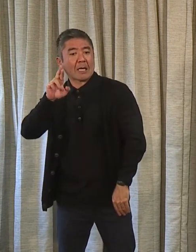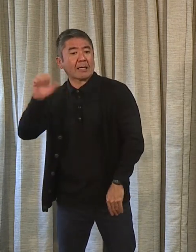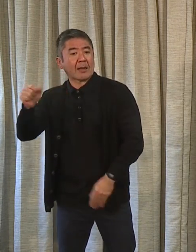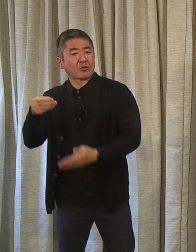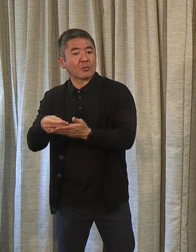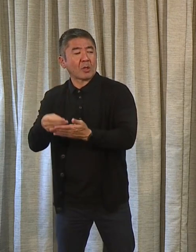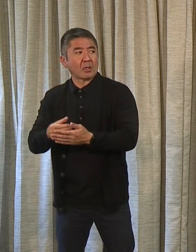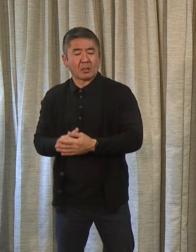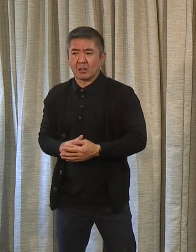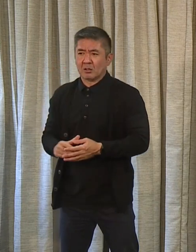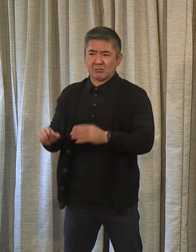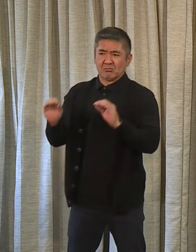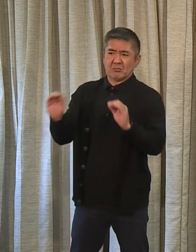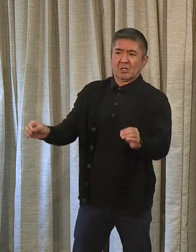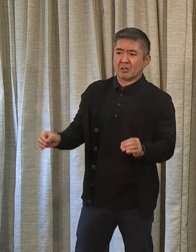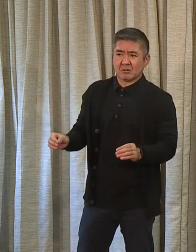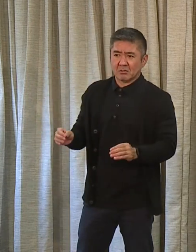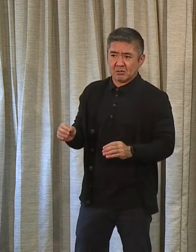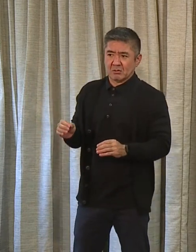None.